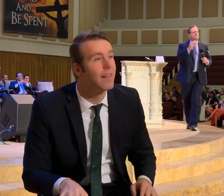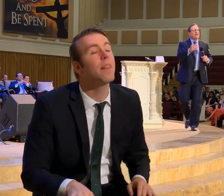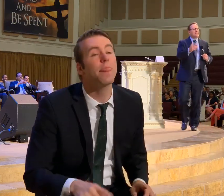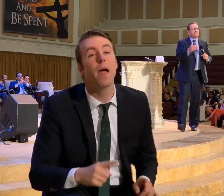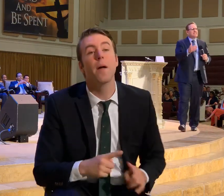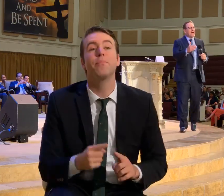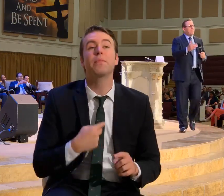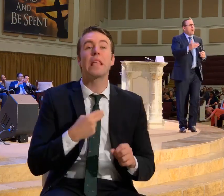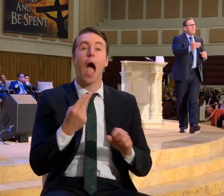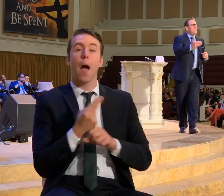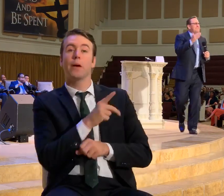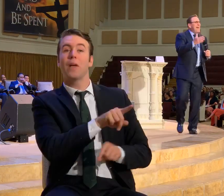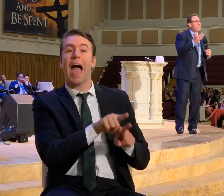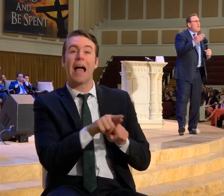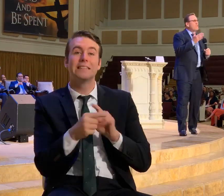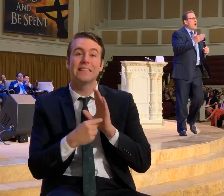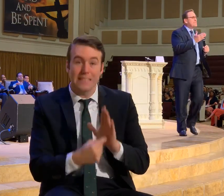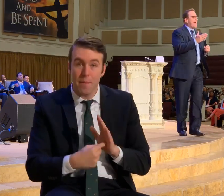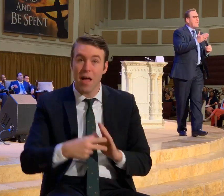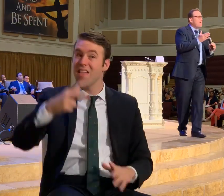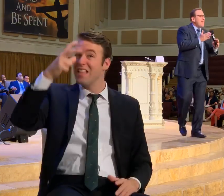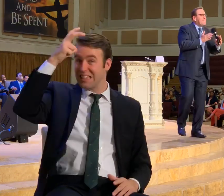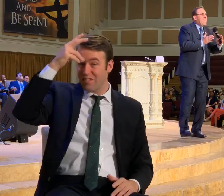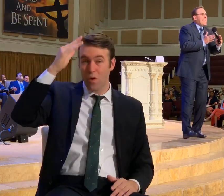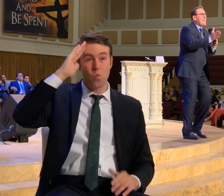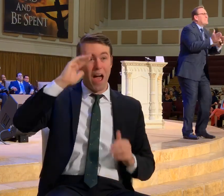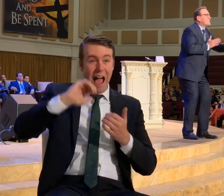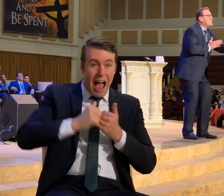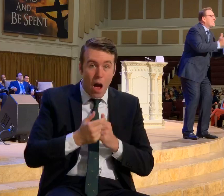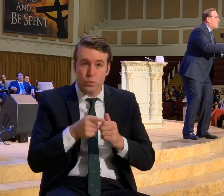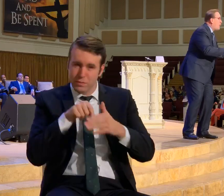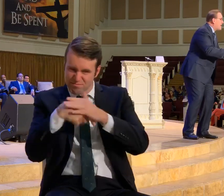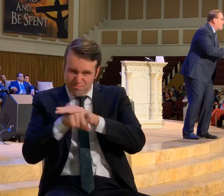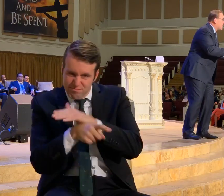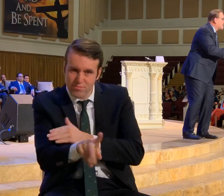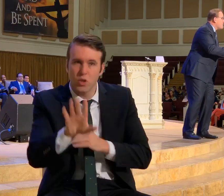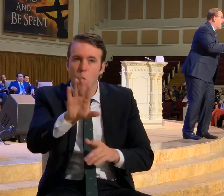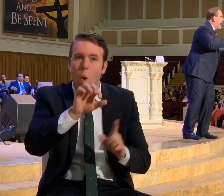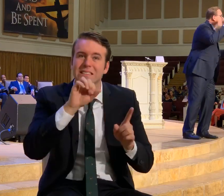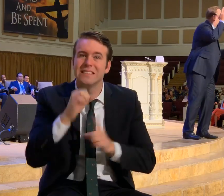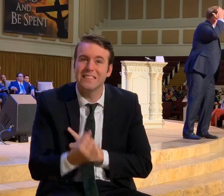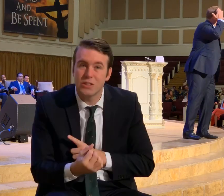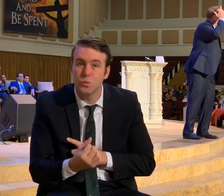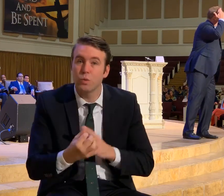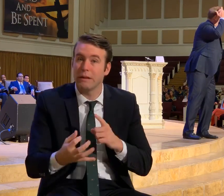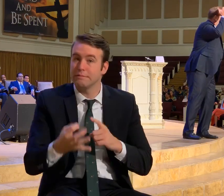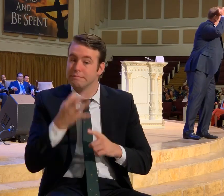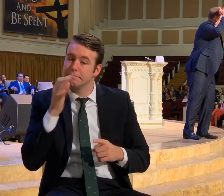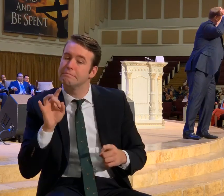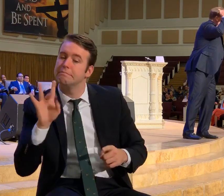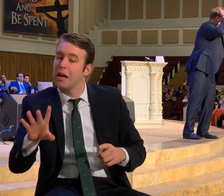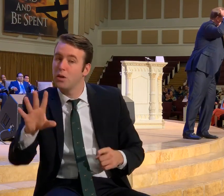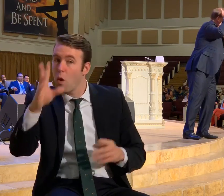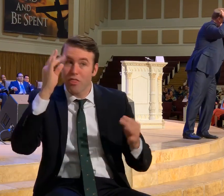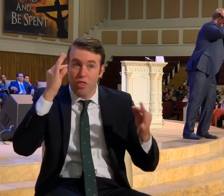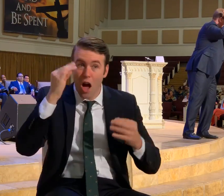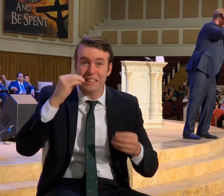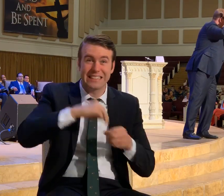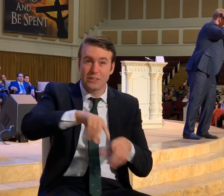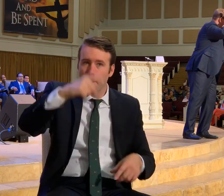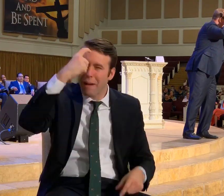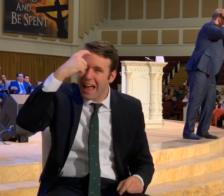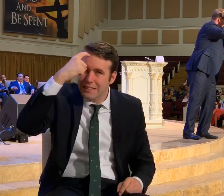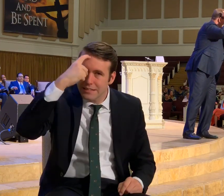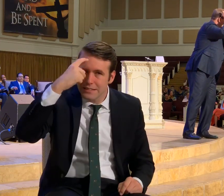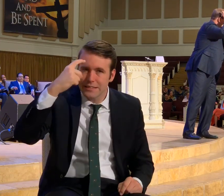But I use that as an example. The devil knows how to get into situations. And plant thought fair. By him.